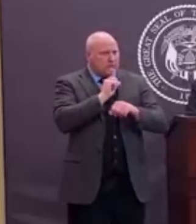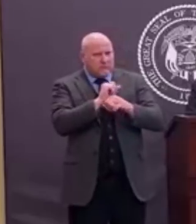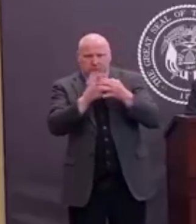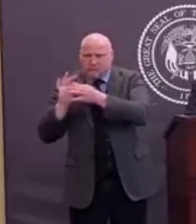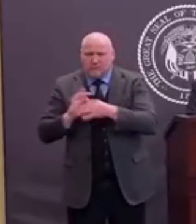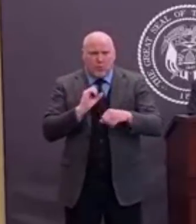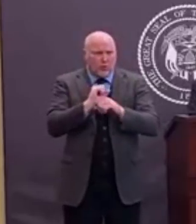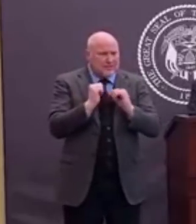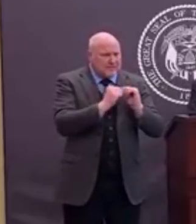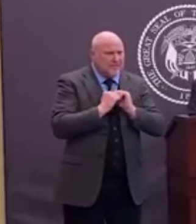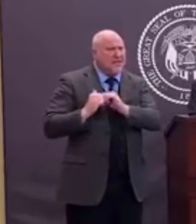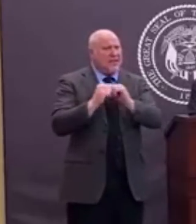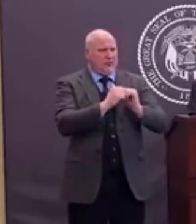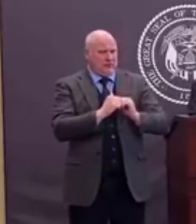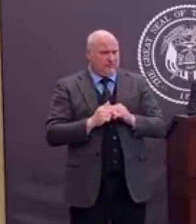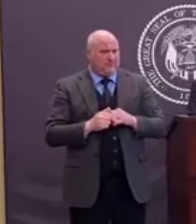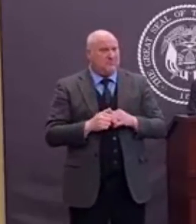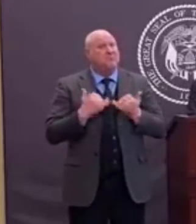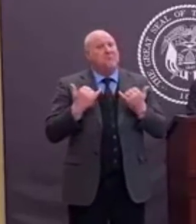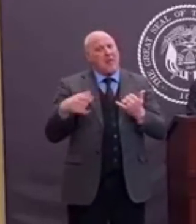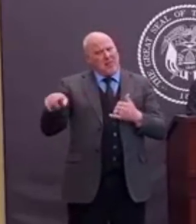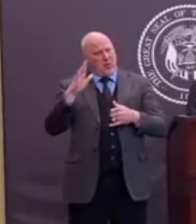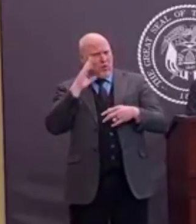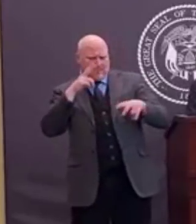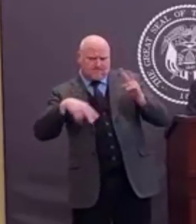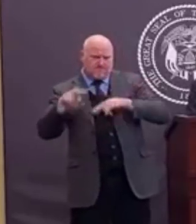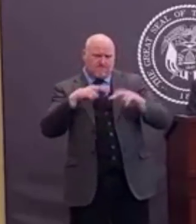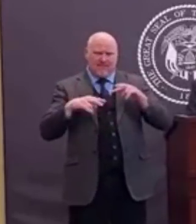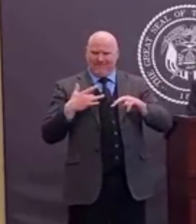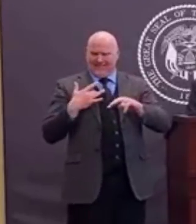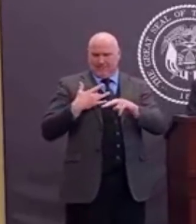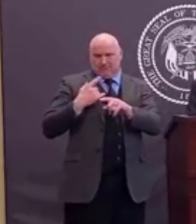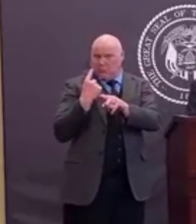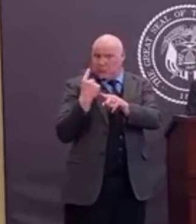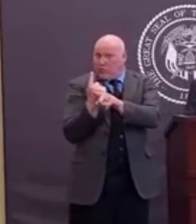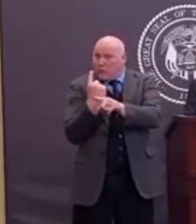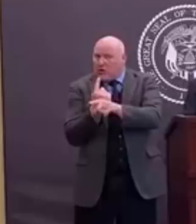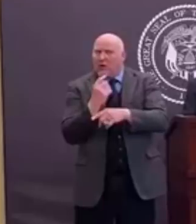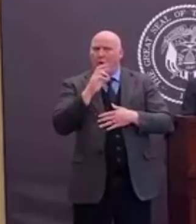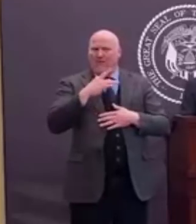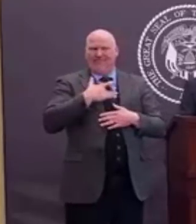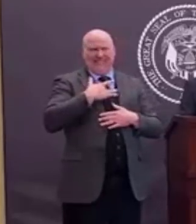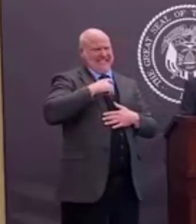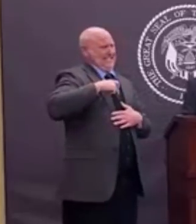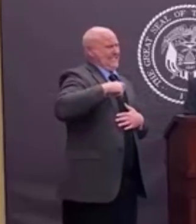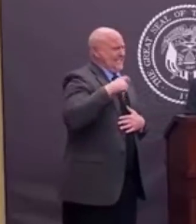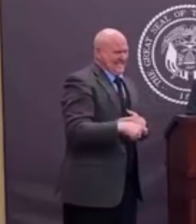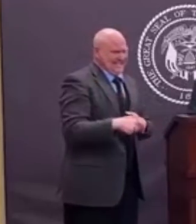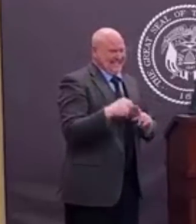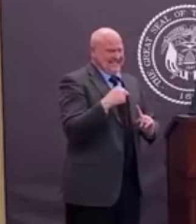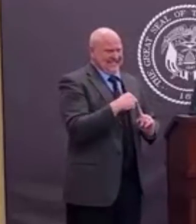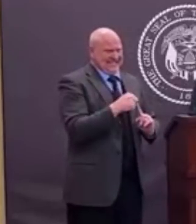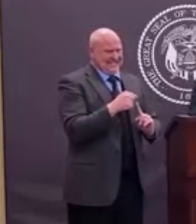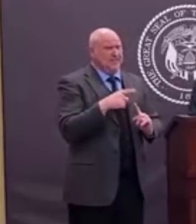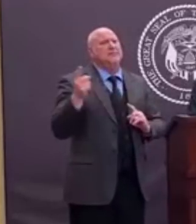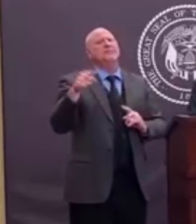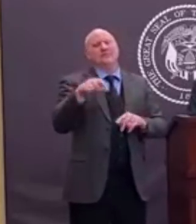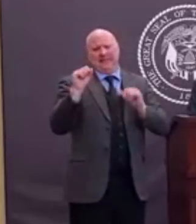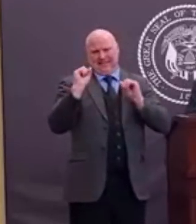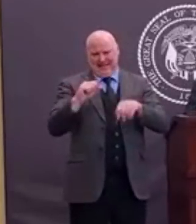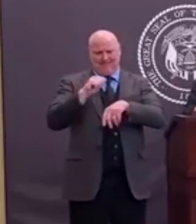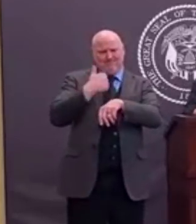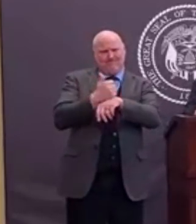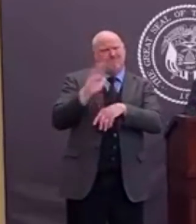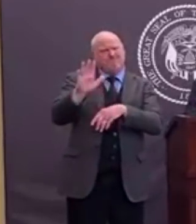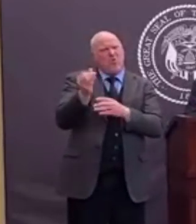let me emphasize, as is appropriate and necessary, different measures can be taken